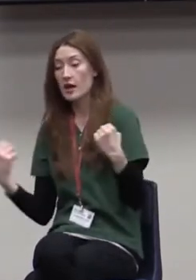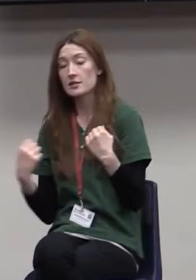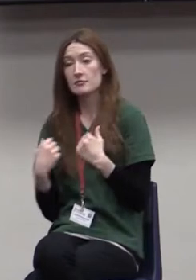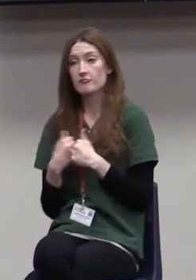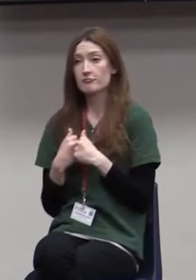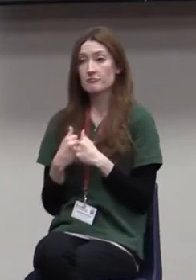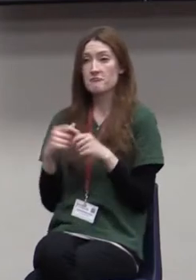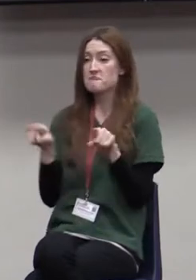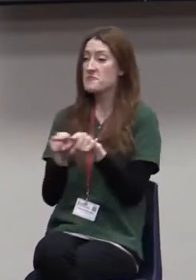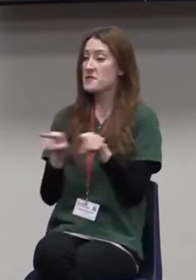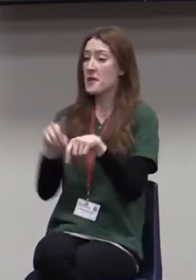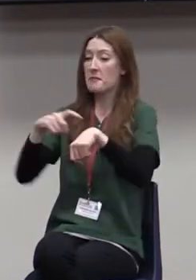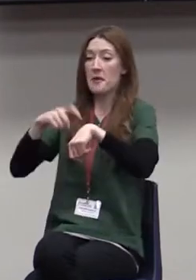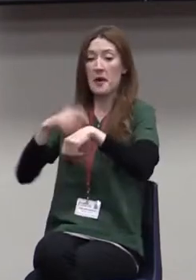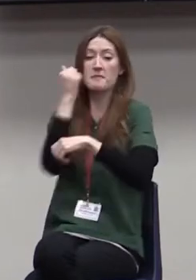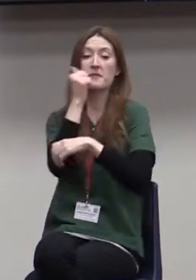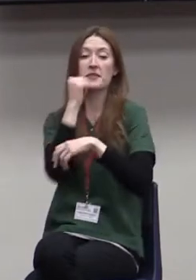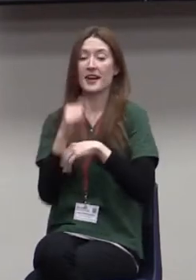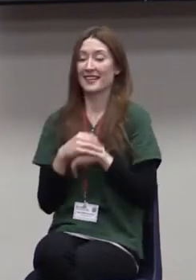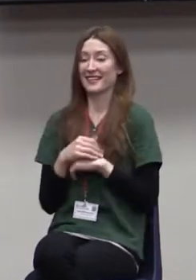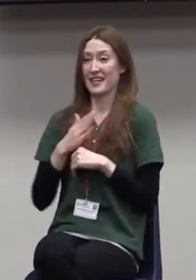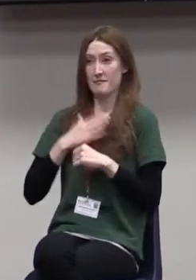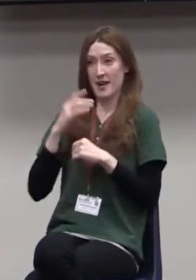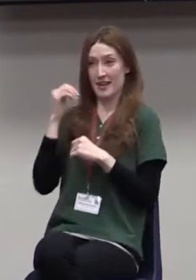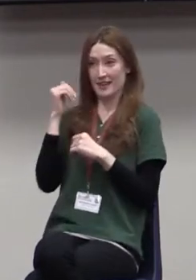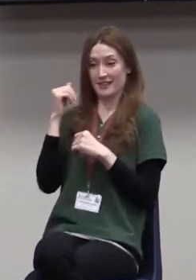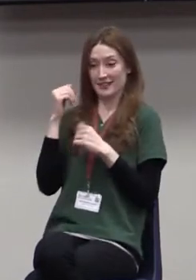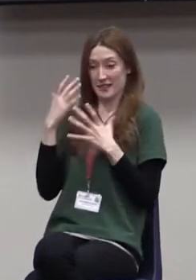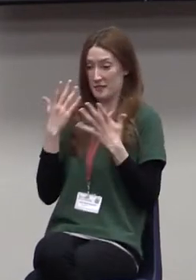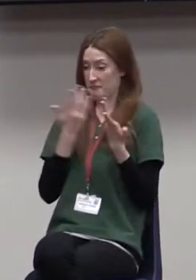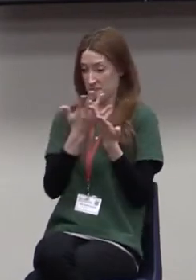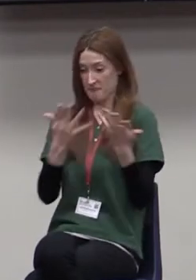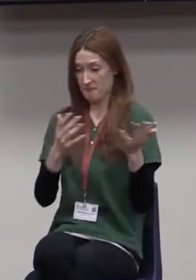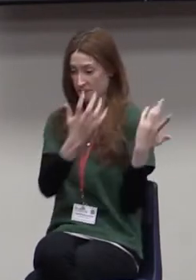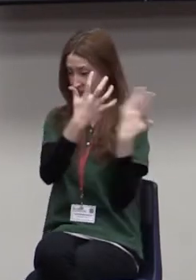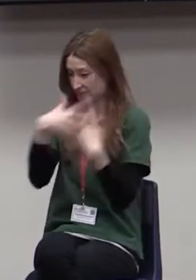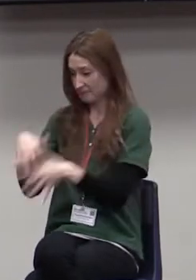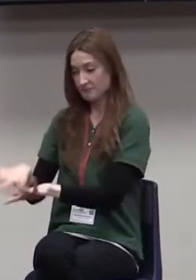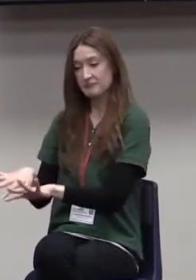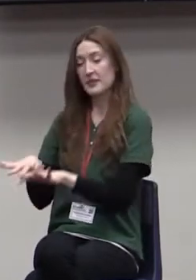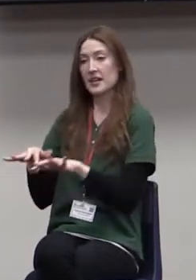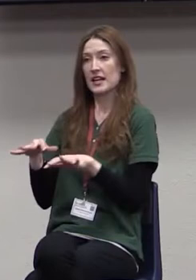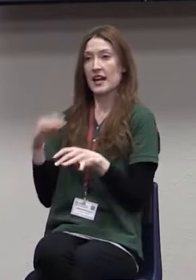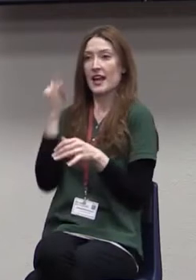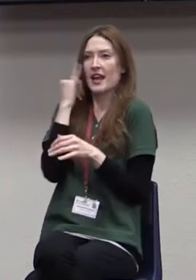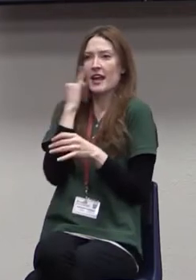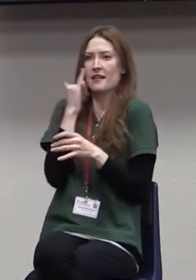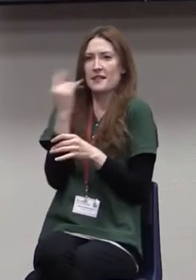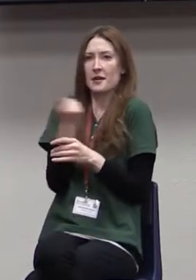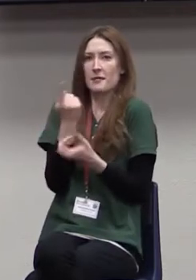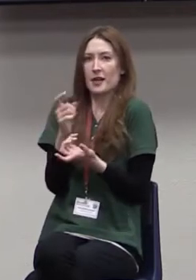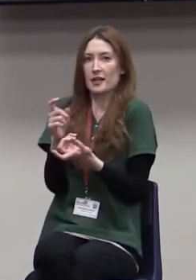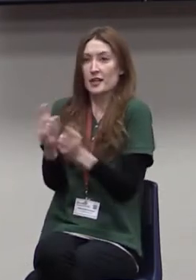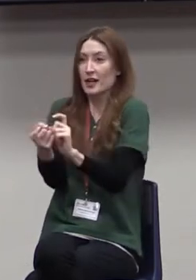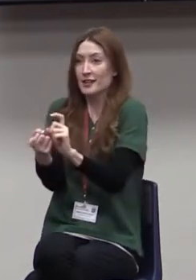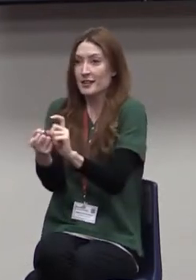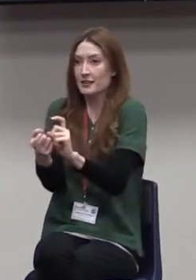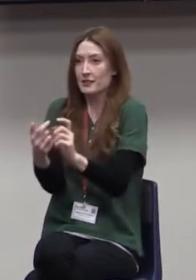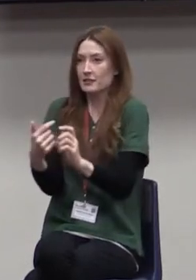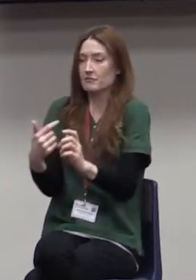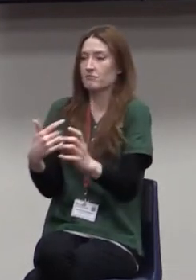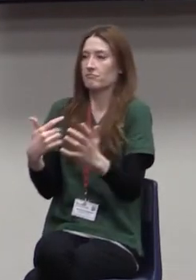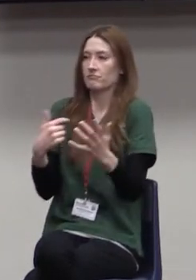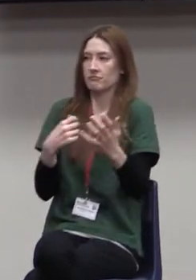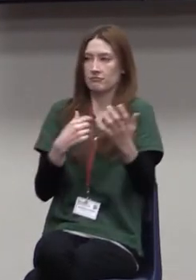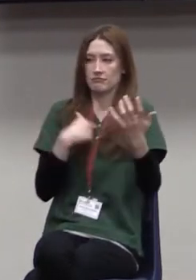And then I get started with my day. And anytime that changes, it kind of throws me all out of whack. You know,